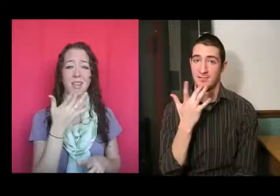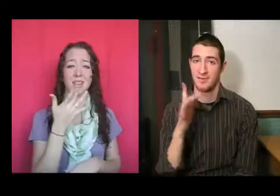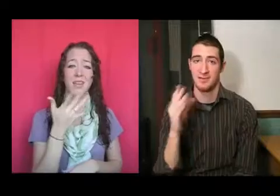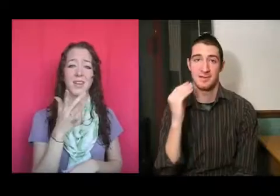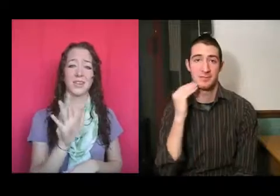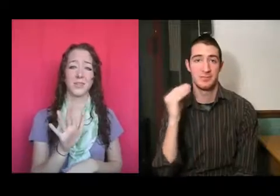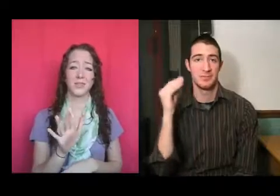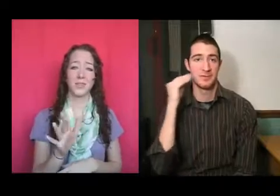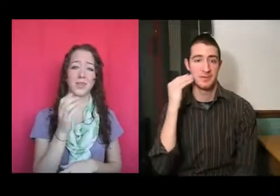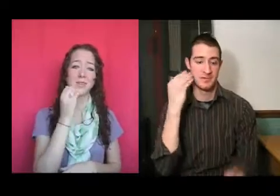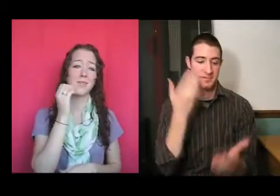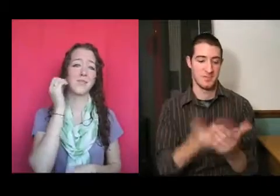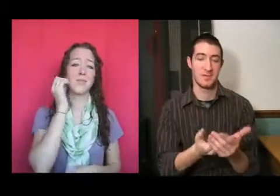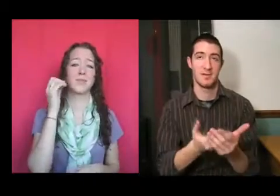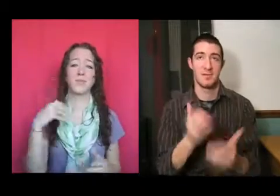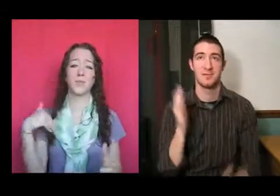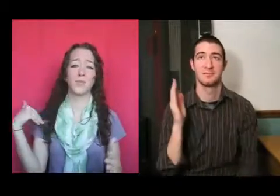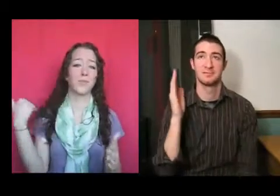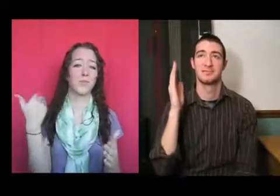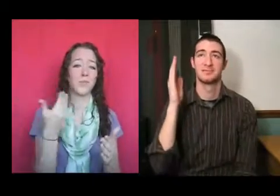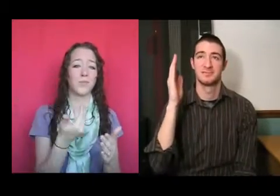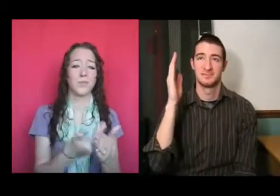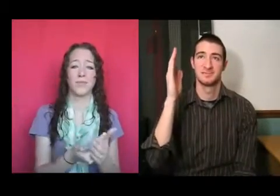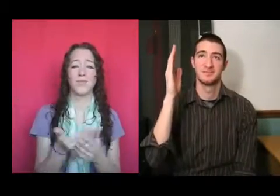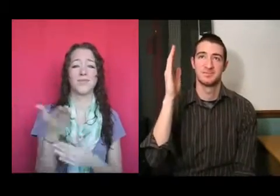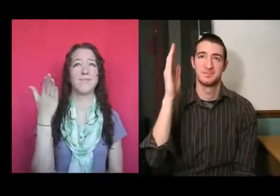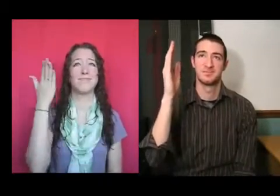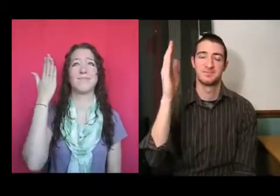Lucky to be coming home someday.